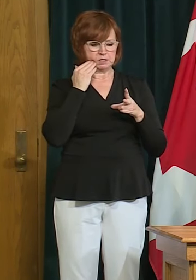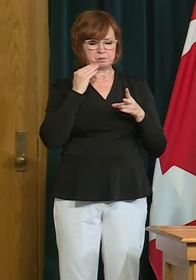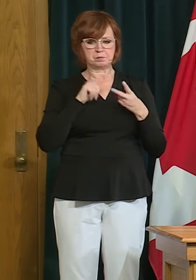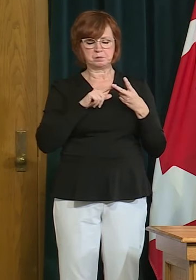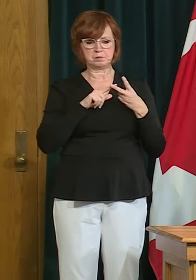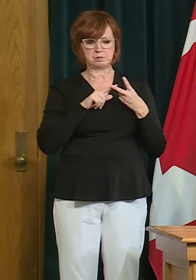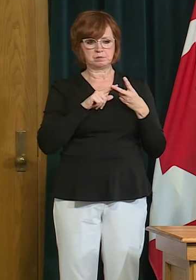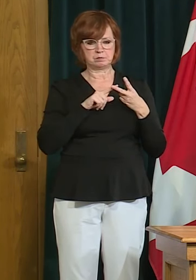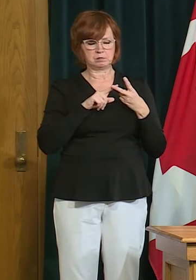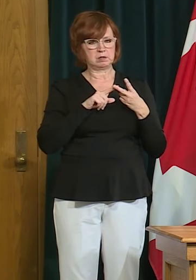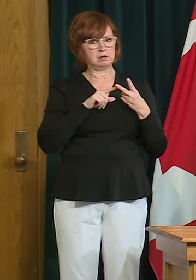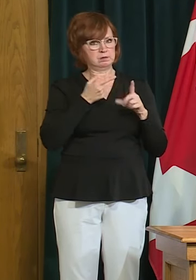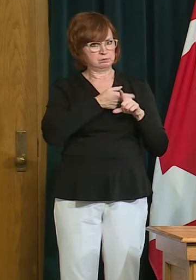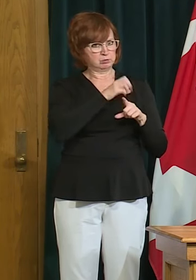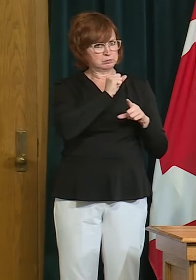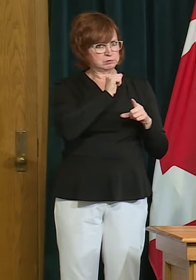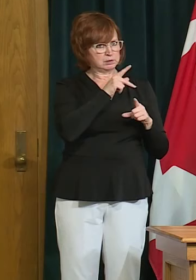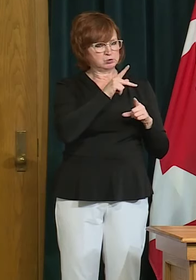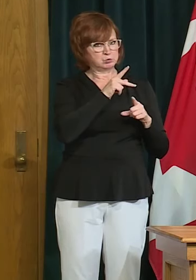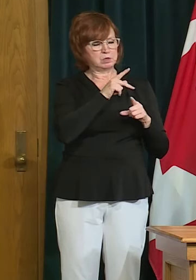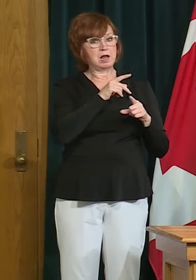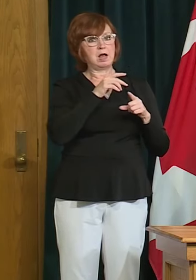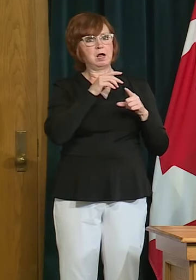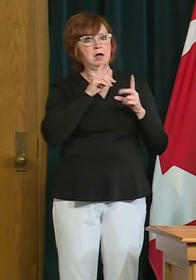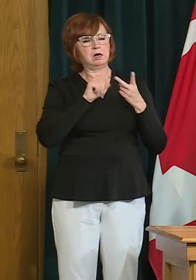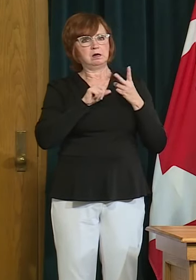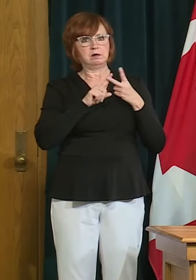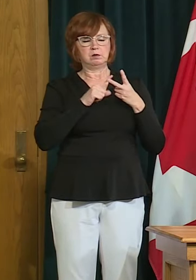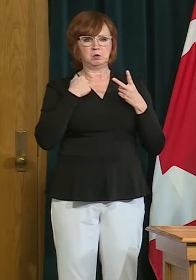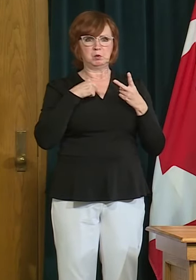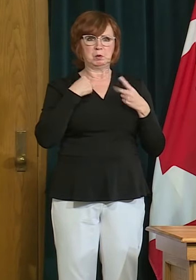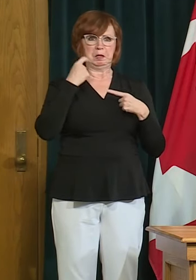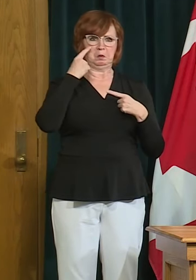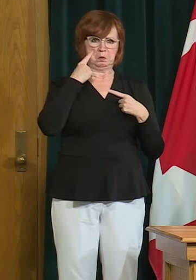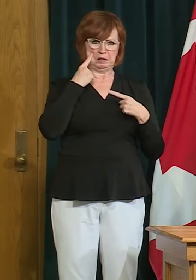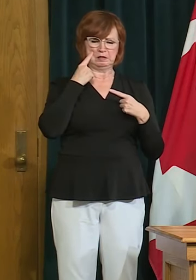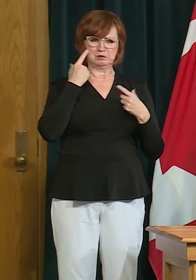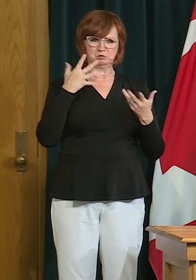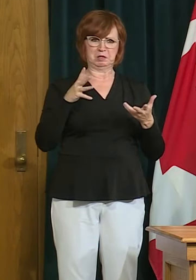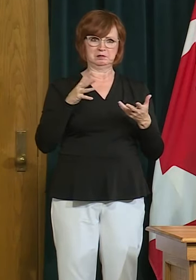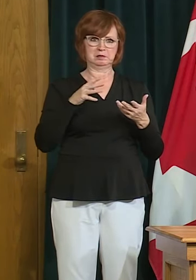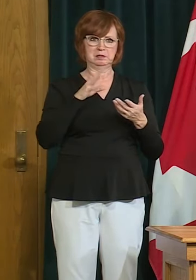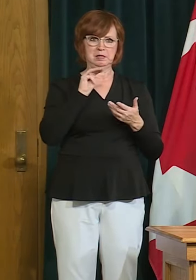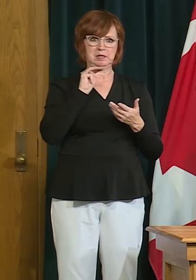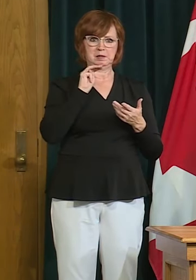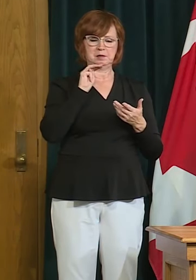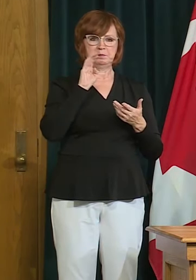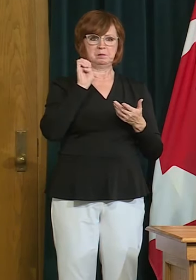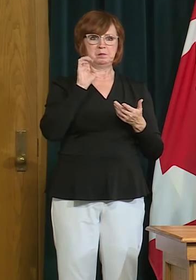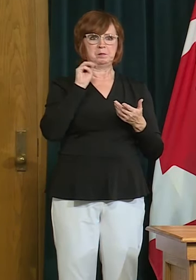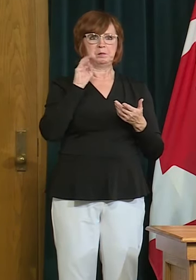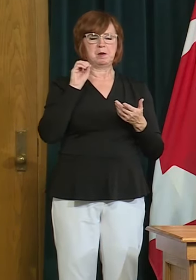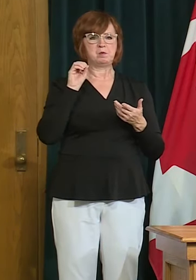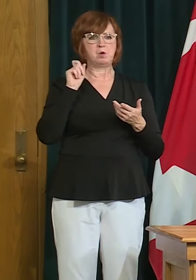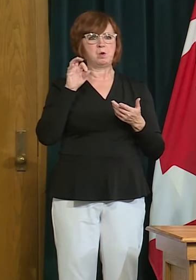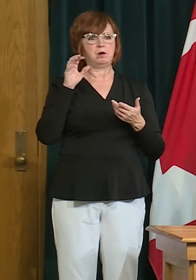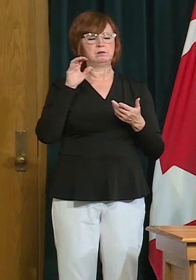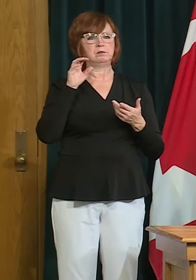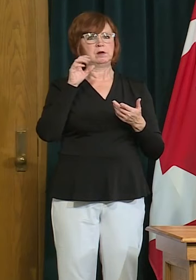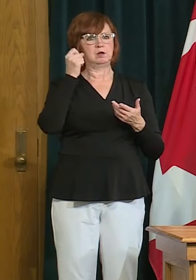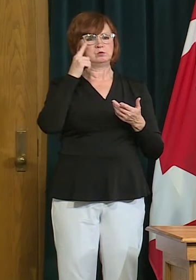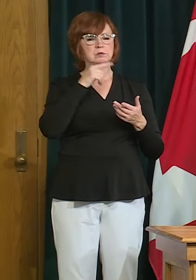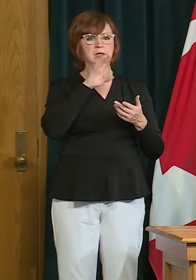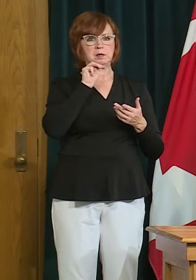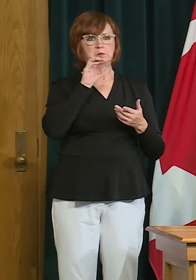saskatchewan but we were also assigned uh witness to sign a signing of a memorandum of understanding between the university of saskatchewan